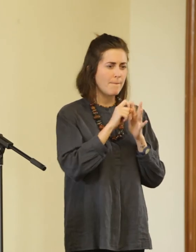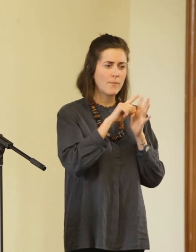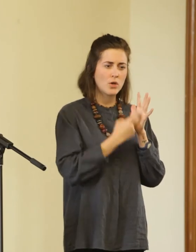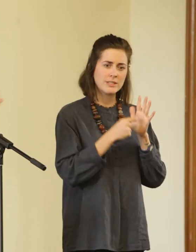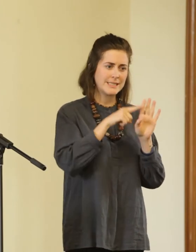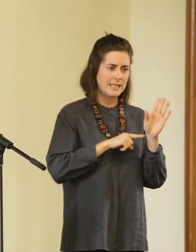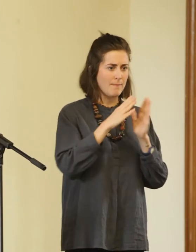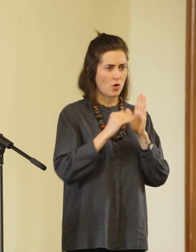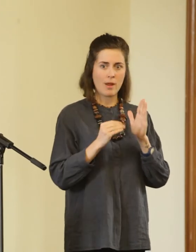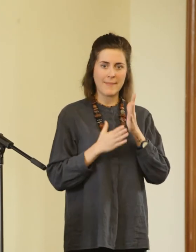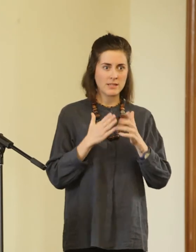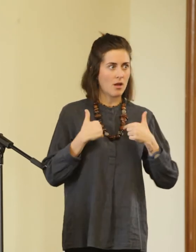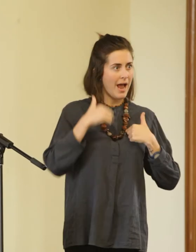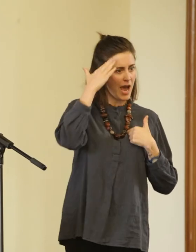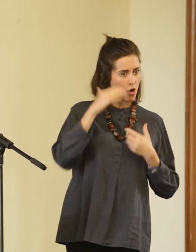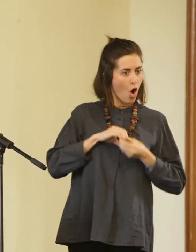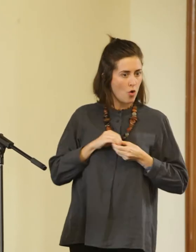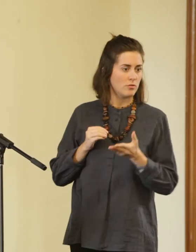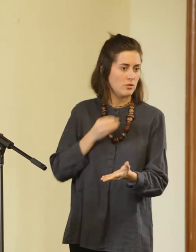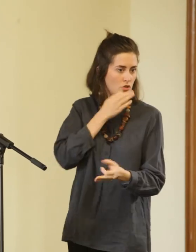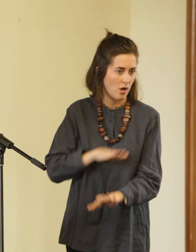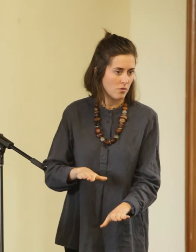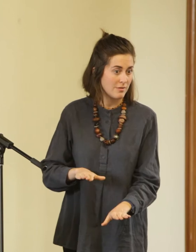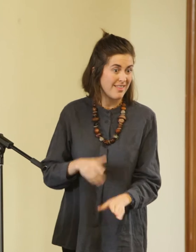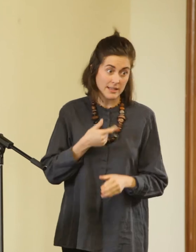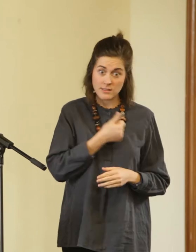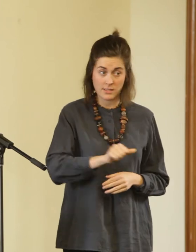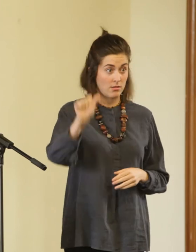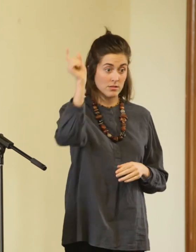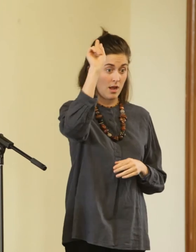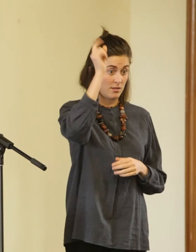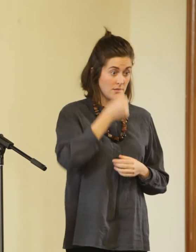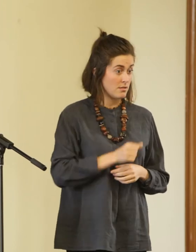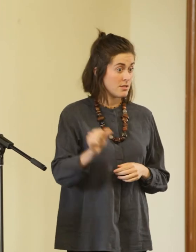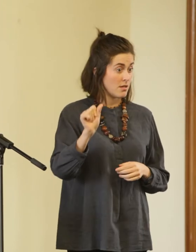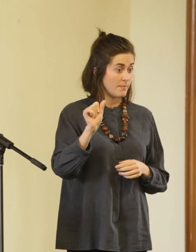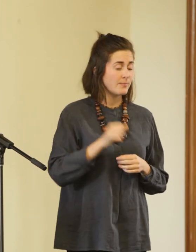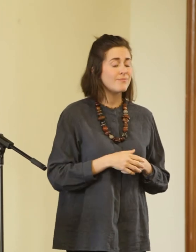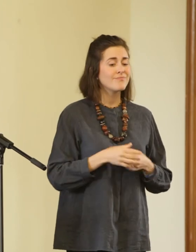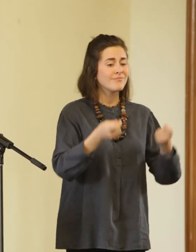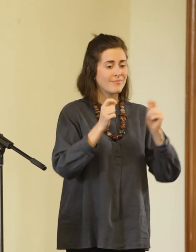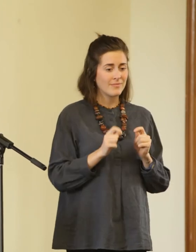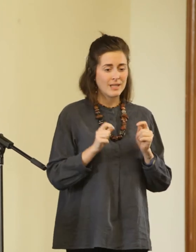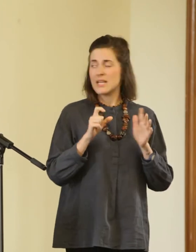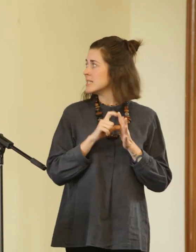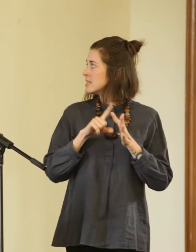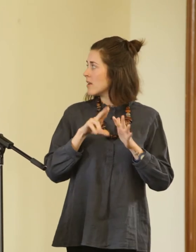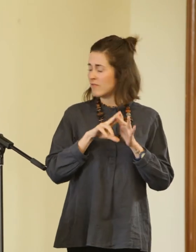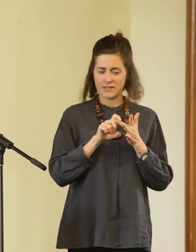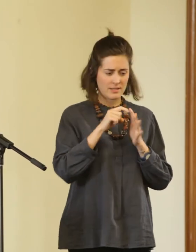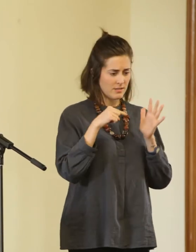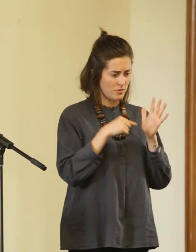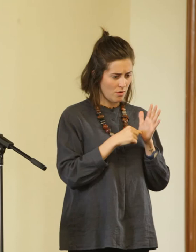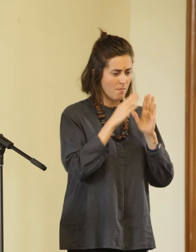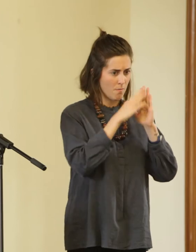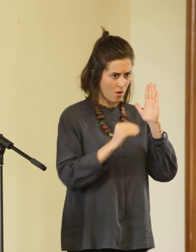idea that children are the property of adults. Still the dominant model. The deficit model, number two. So, this is the notion